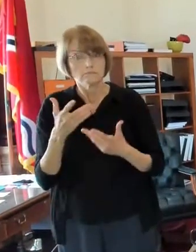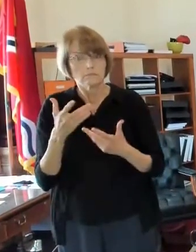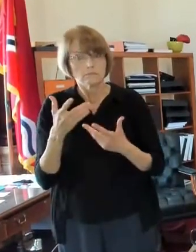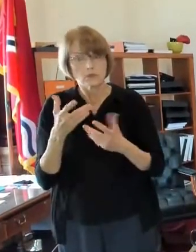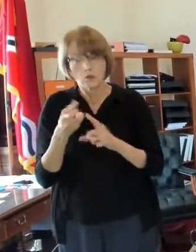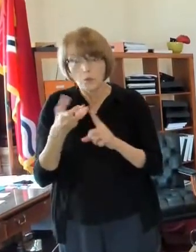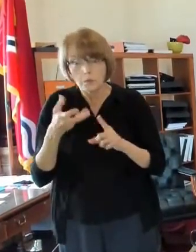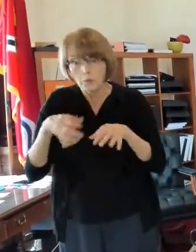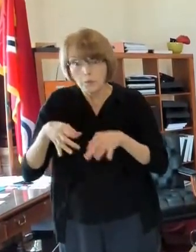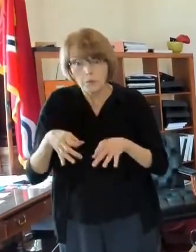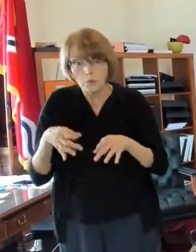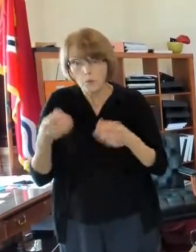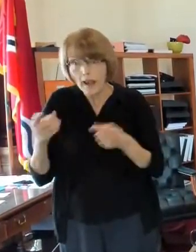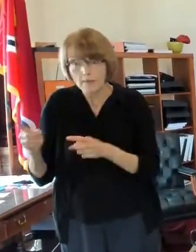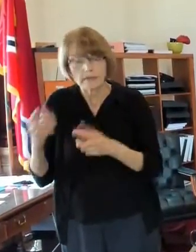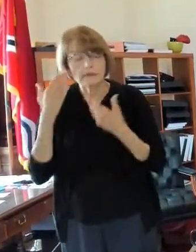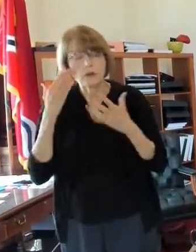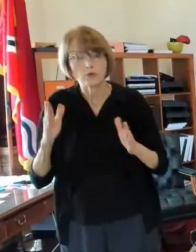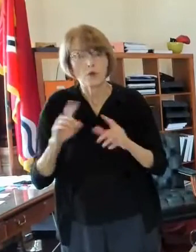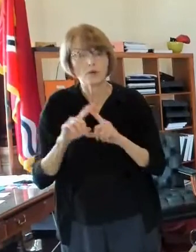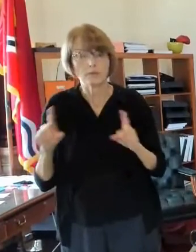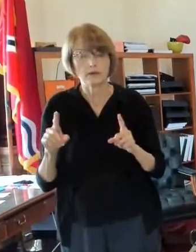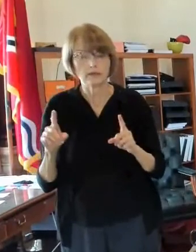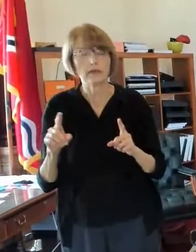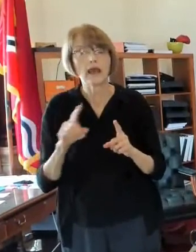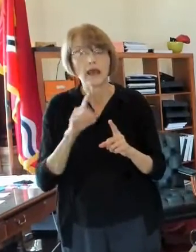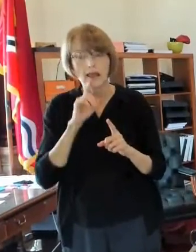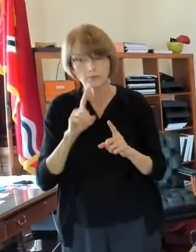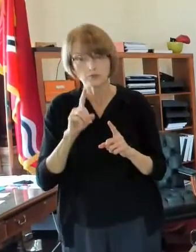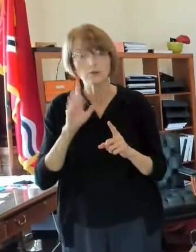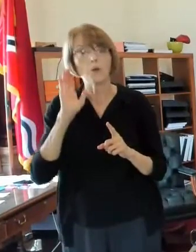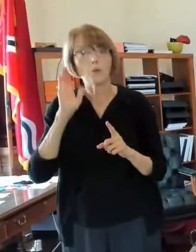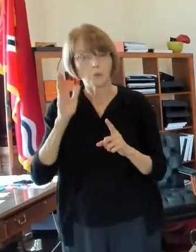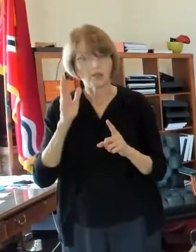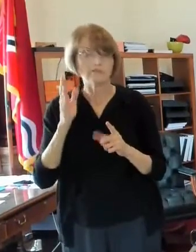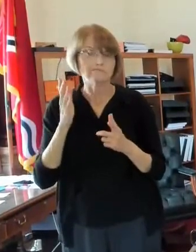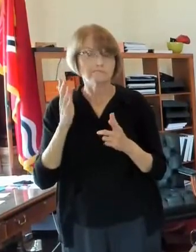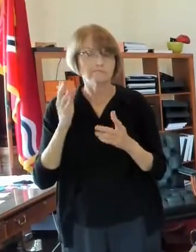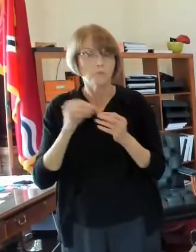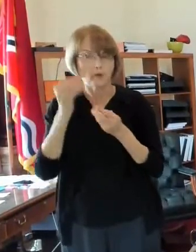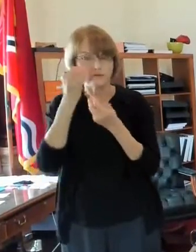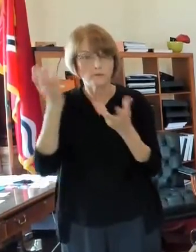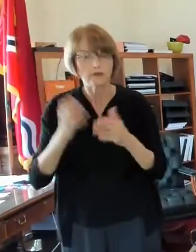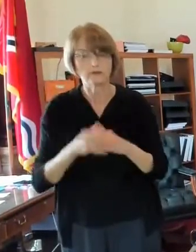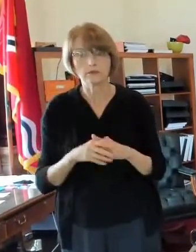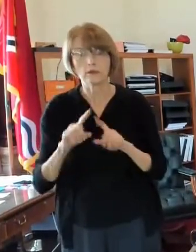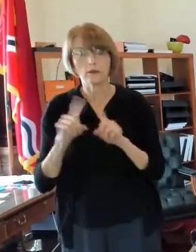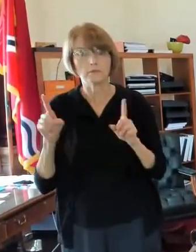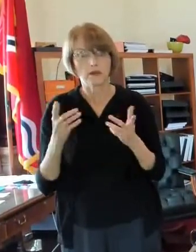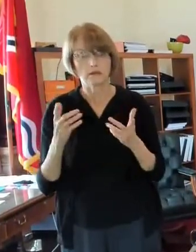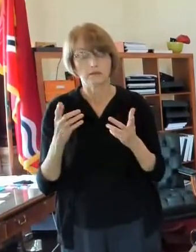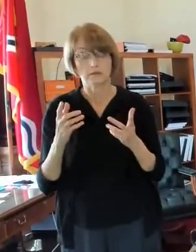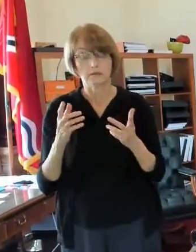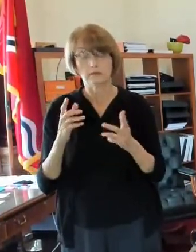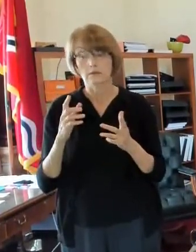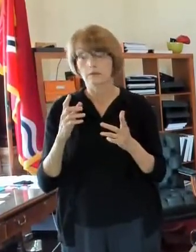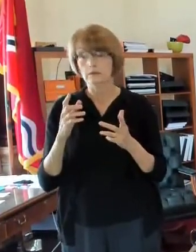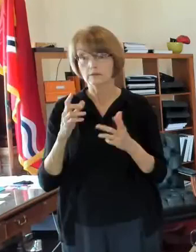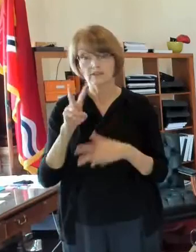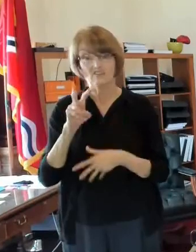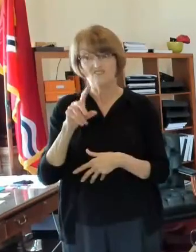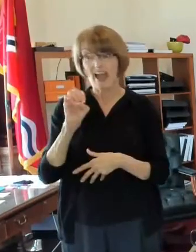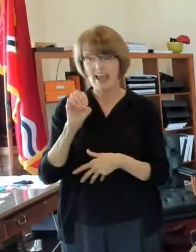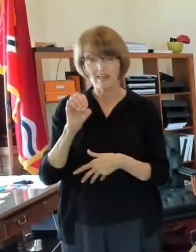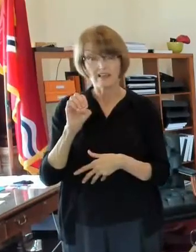that at all i don't but i'm sure more information will come out but the the violence violence that we are experiencing